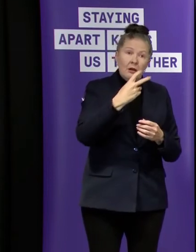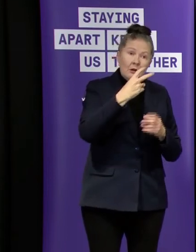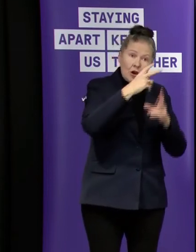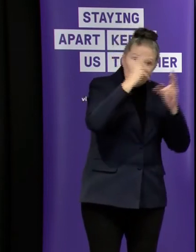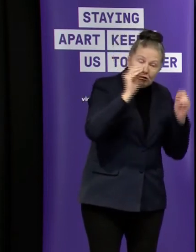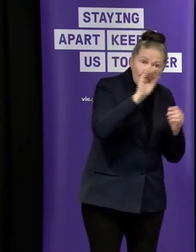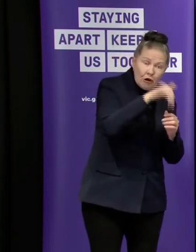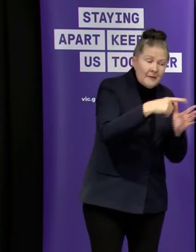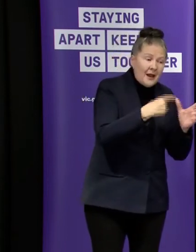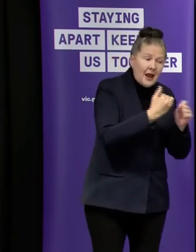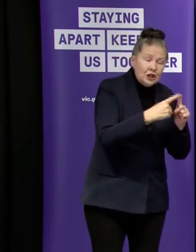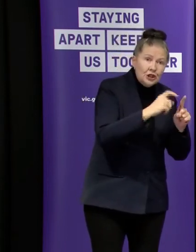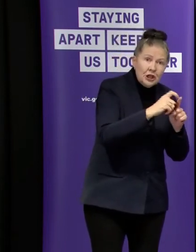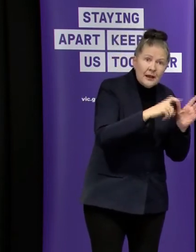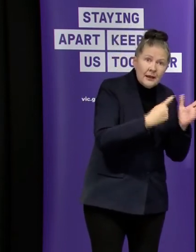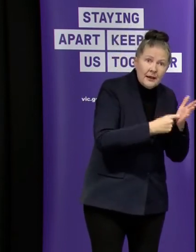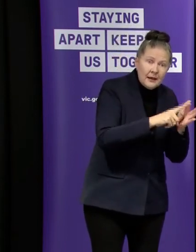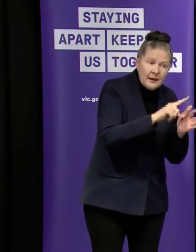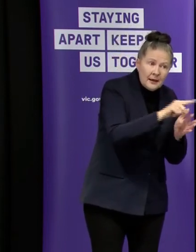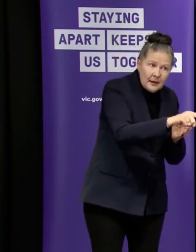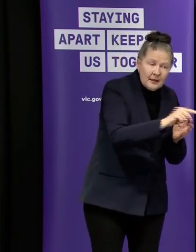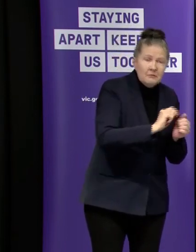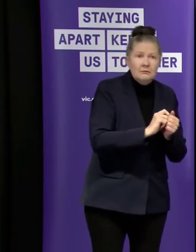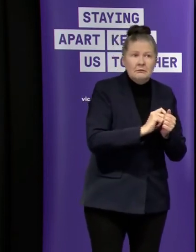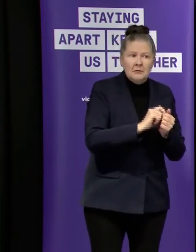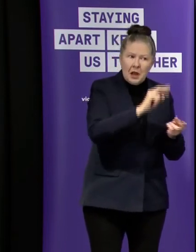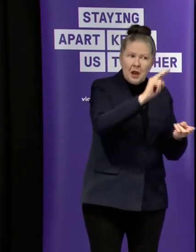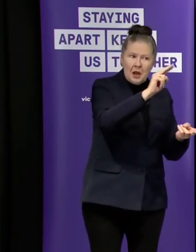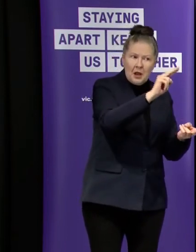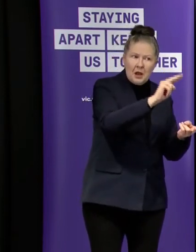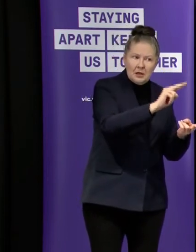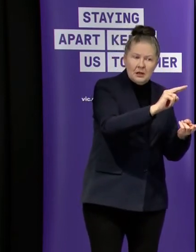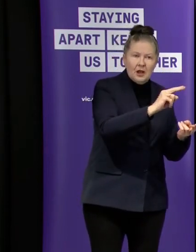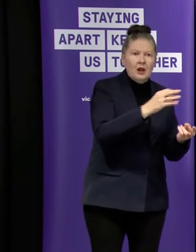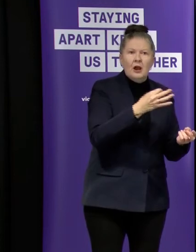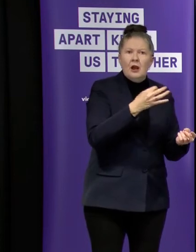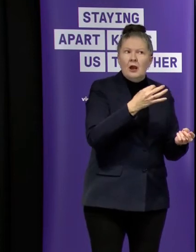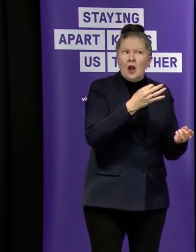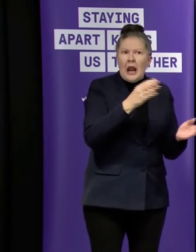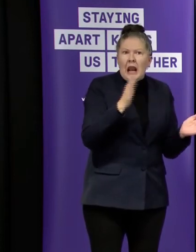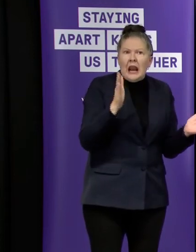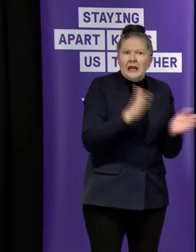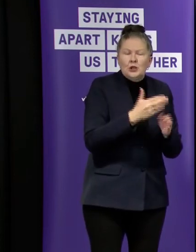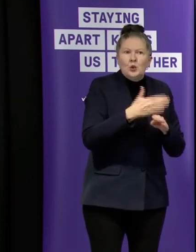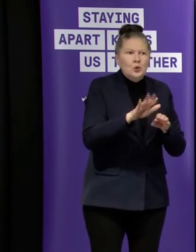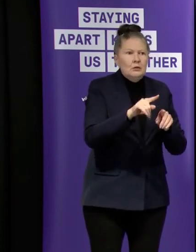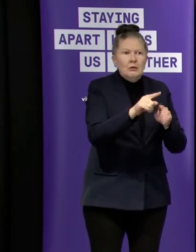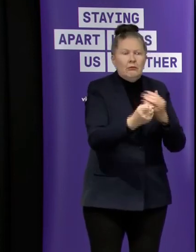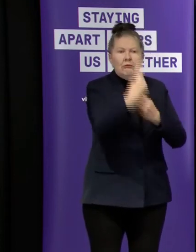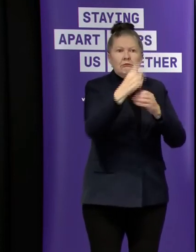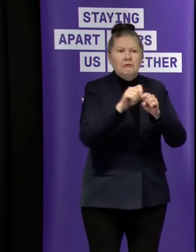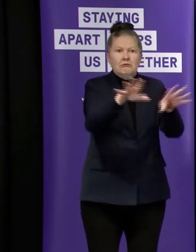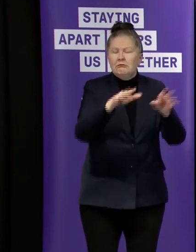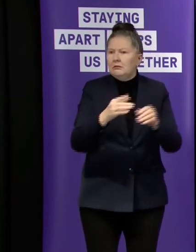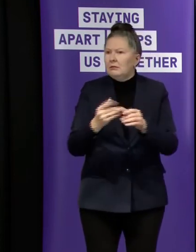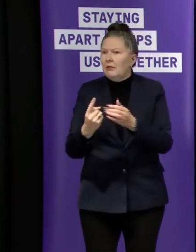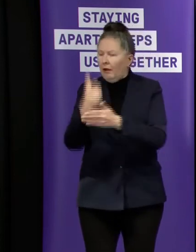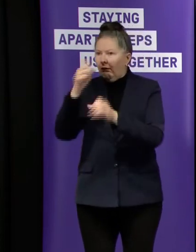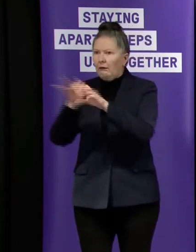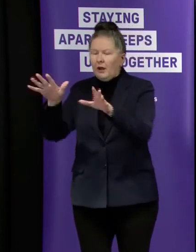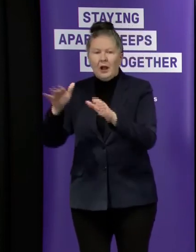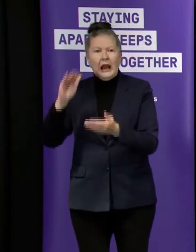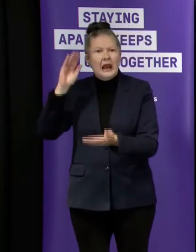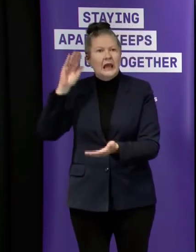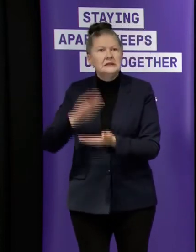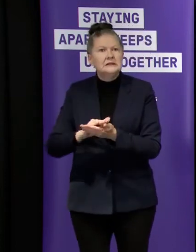um but um there are less of them um there are less new outbreaks which is um encouraging but again it's sort of we